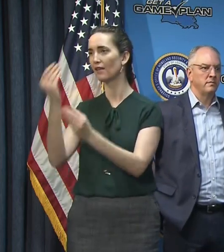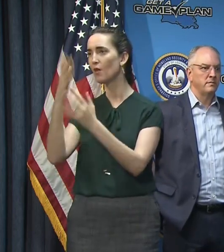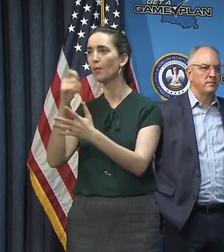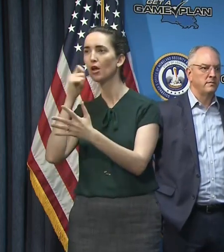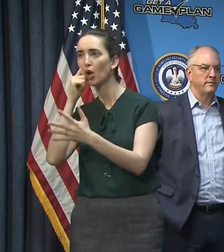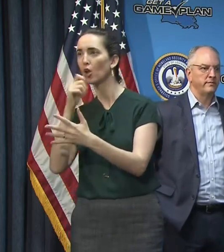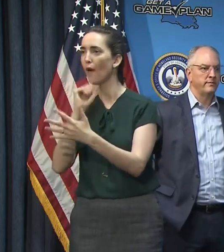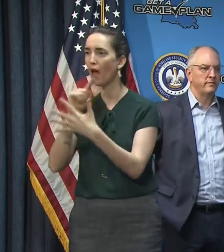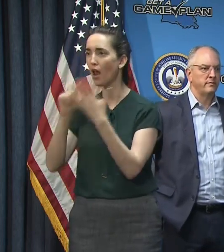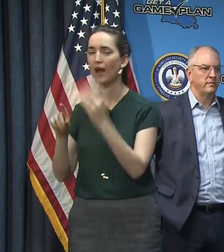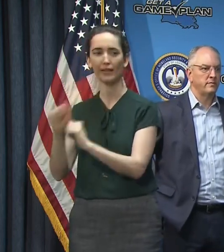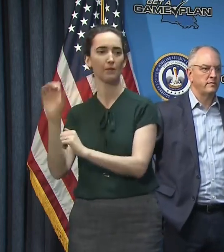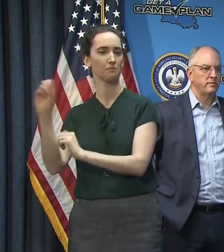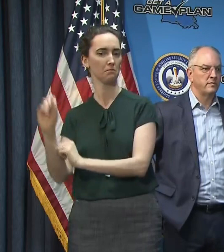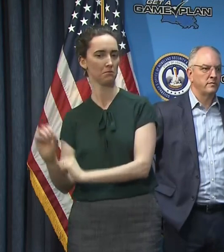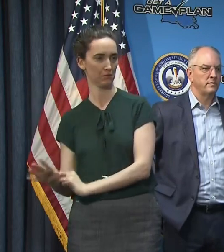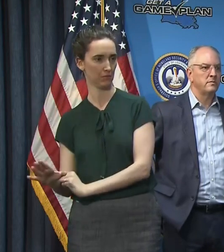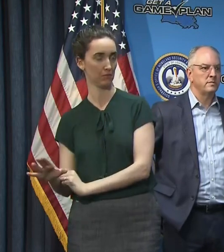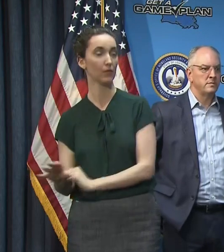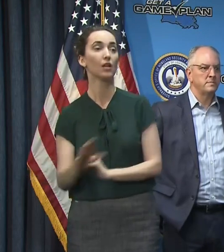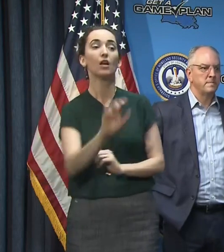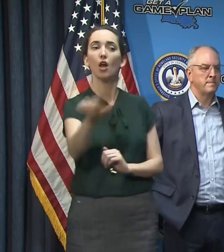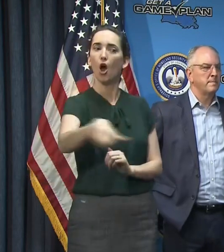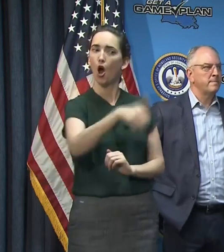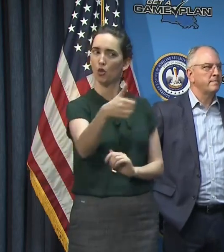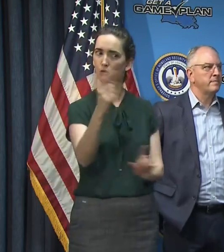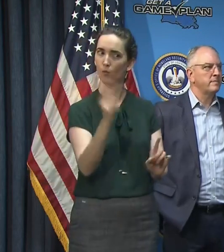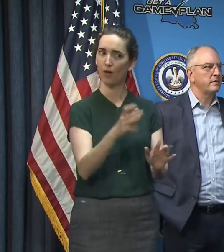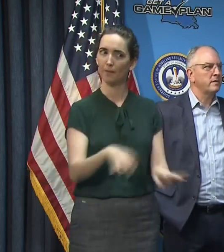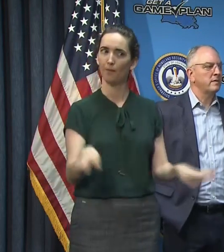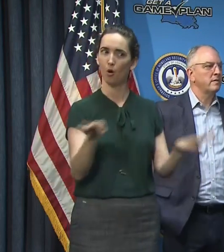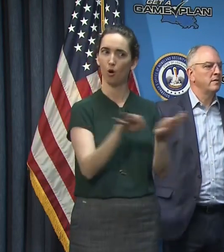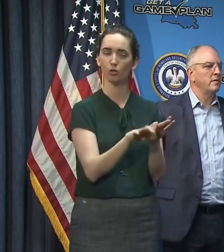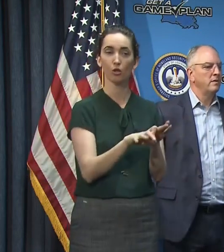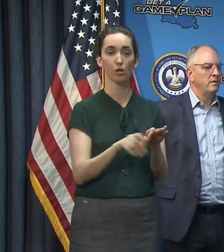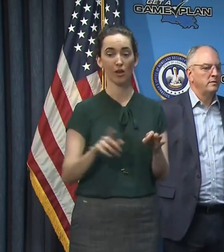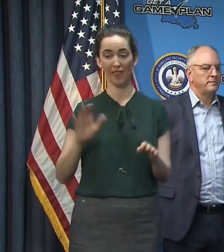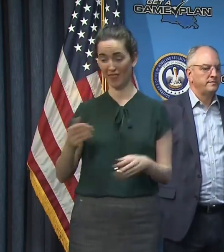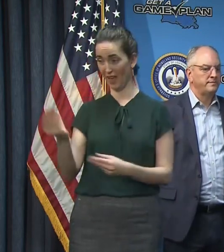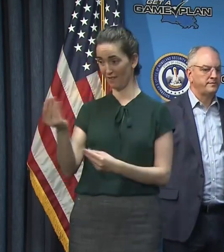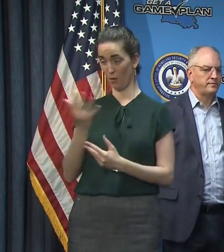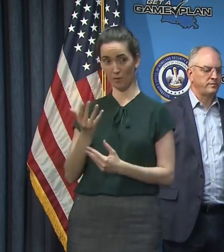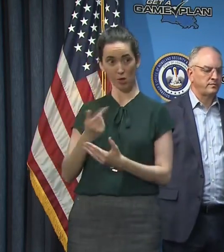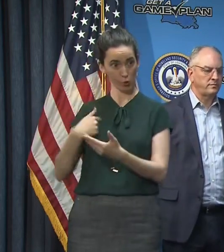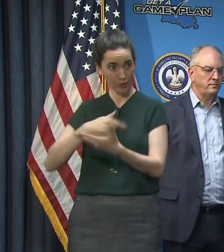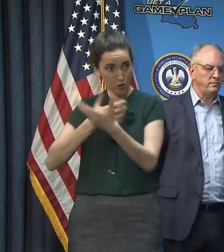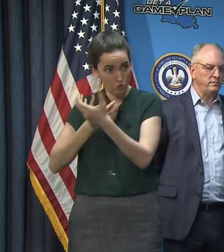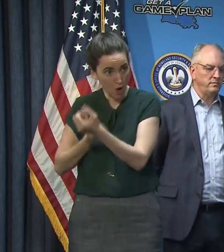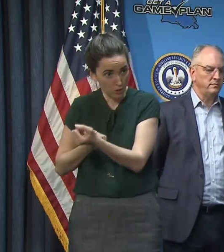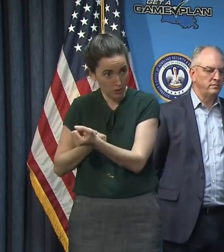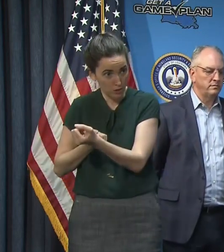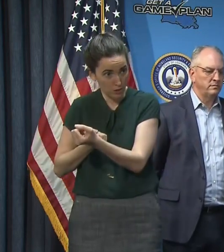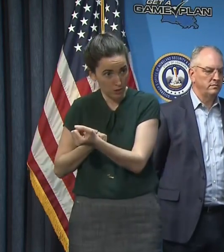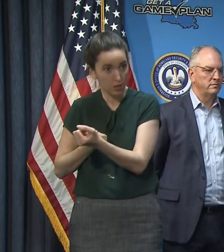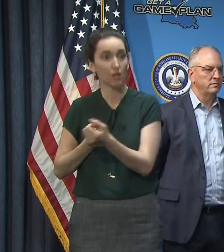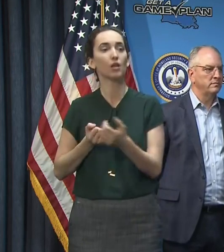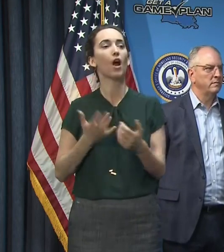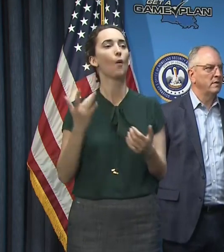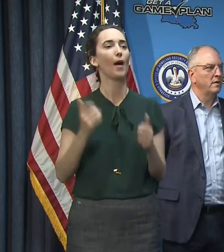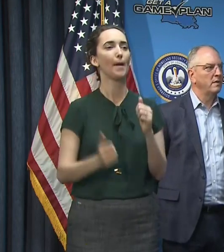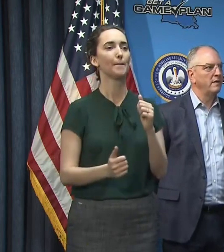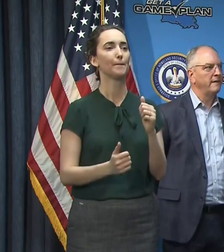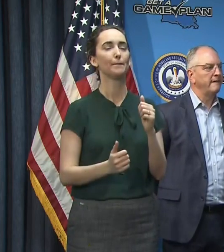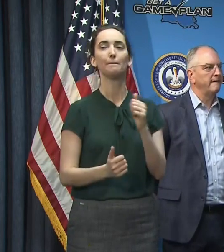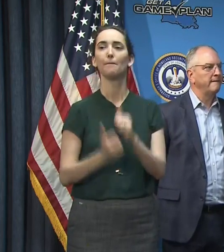do we have confidence in the data? And when we're talking about things like demographic data, where we're not getting that from the vast majority of the tests from